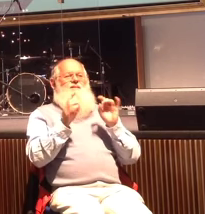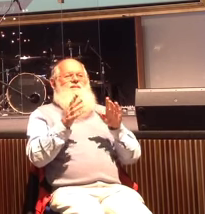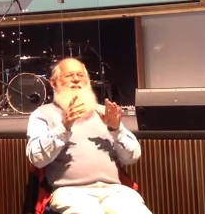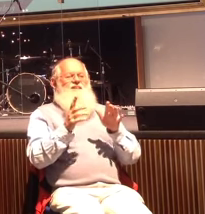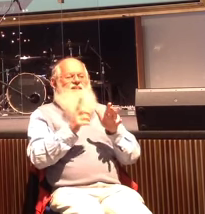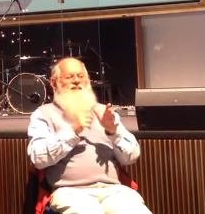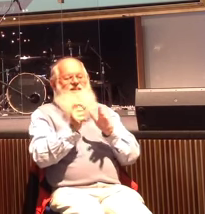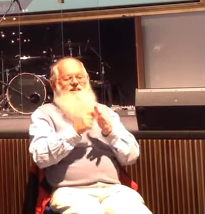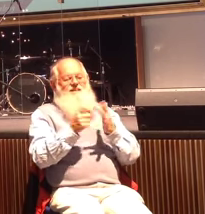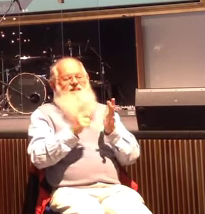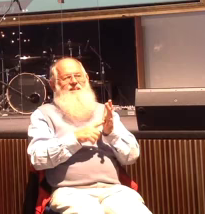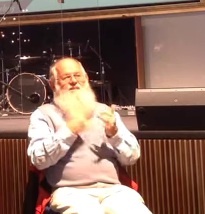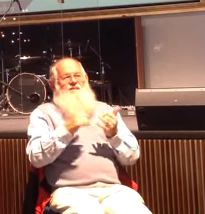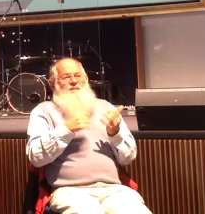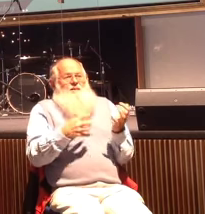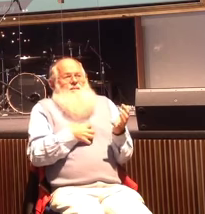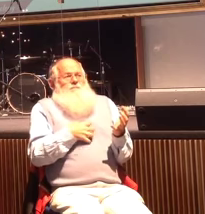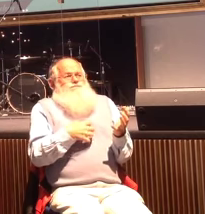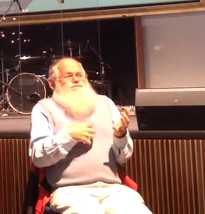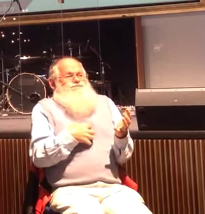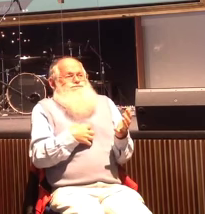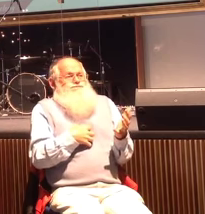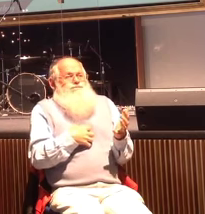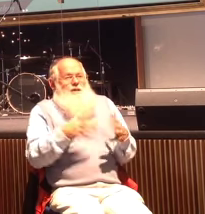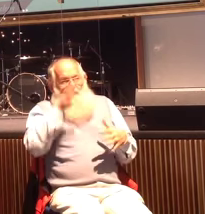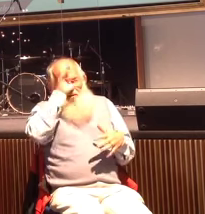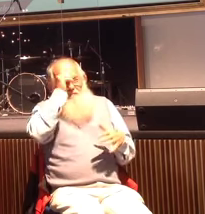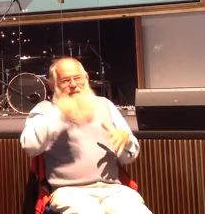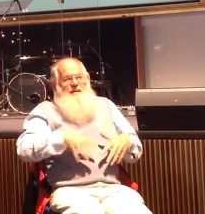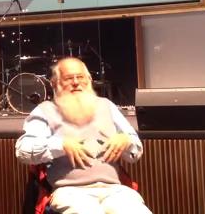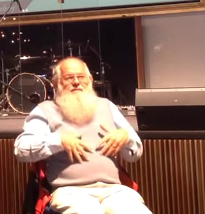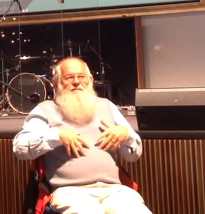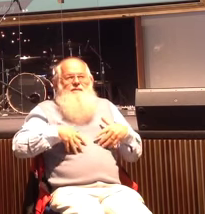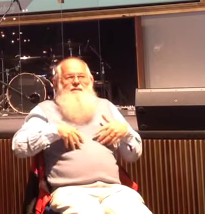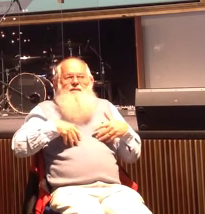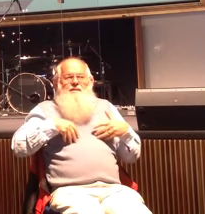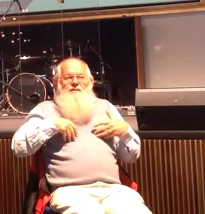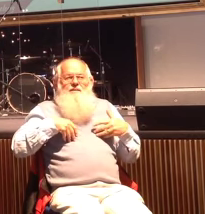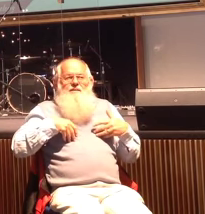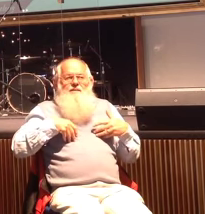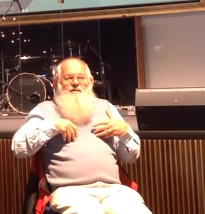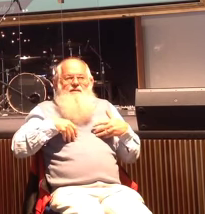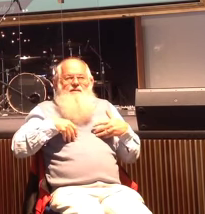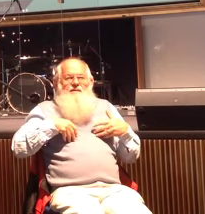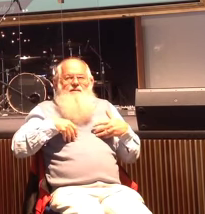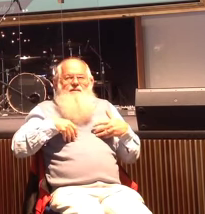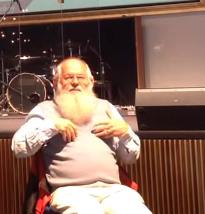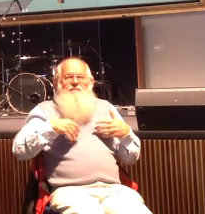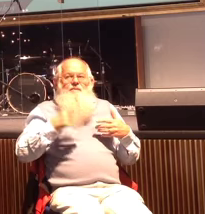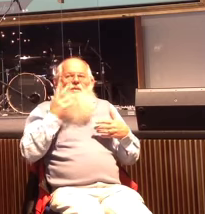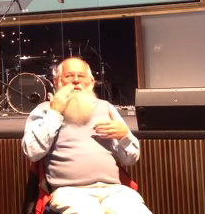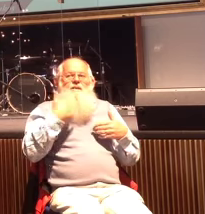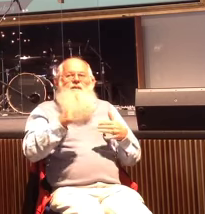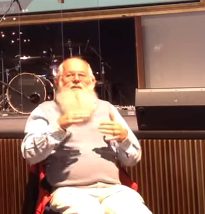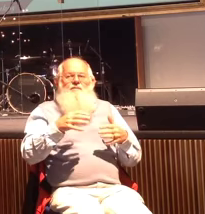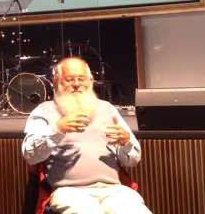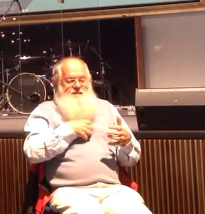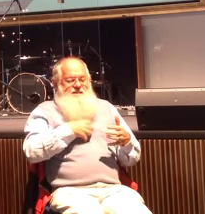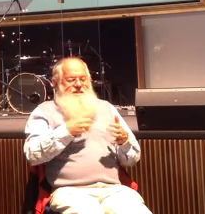but I was petrified. But I remember the feeling, it's the same feeling if you get off like a really scary ride when you first hit the